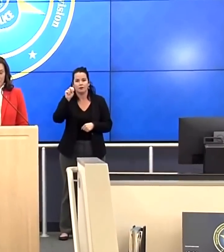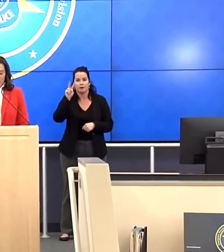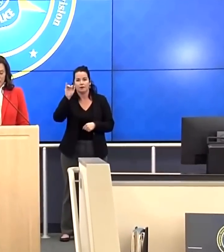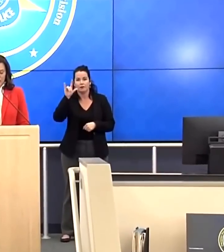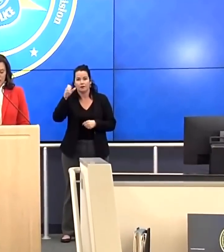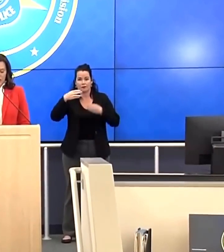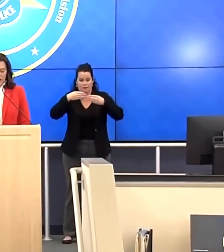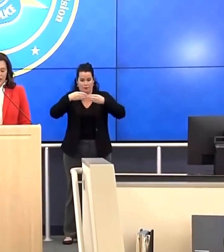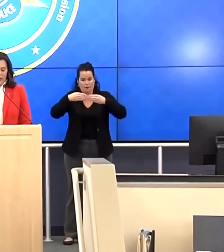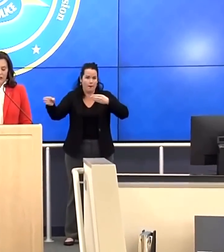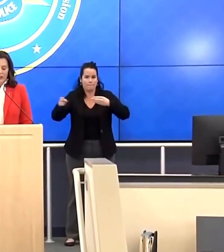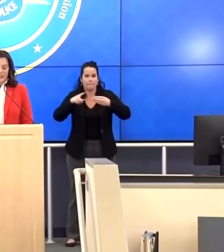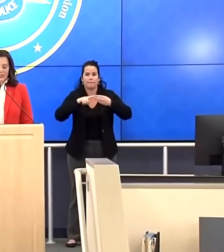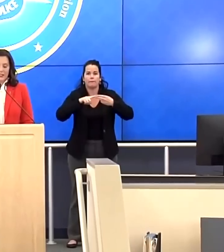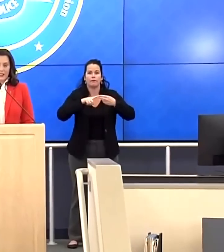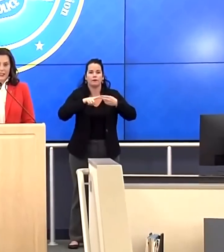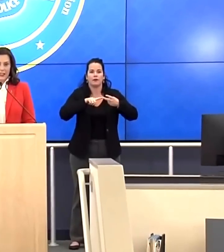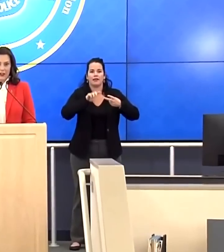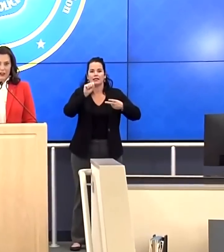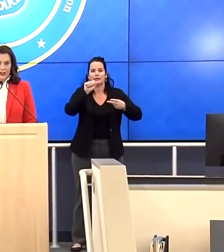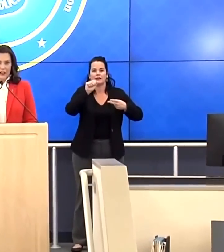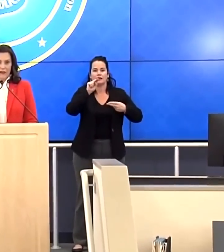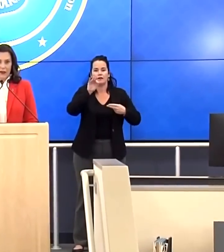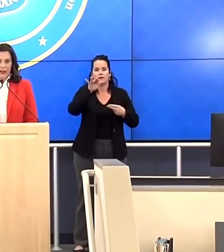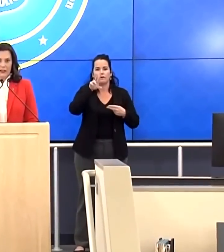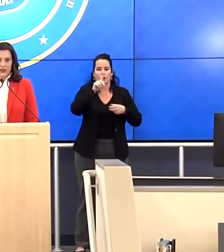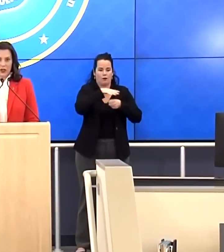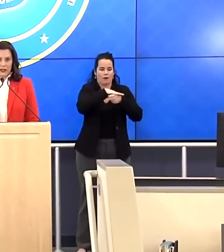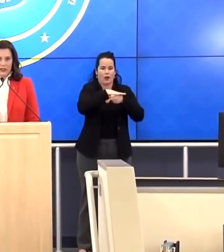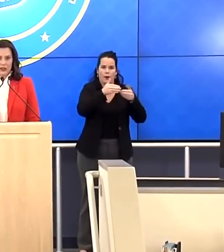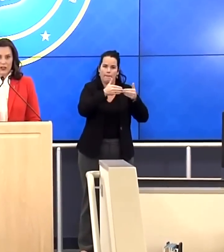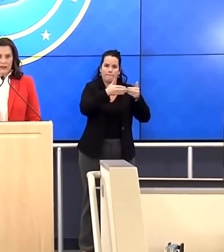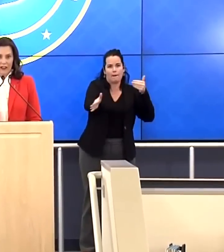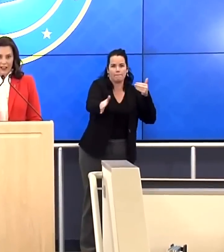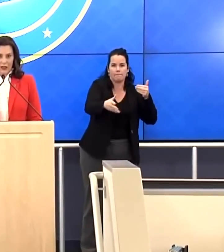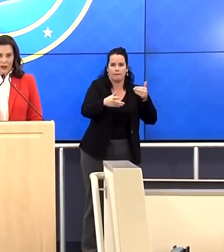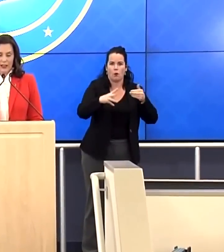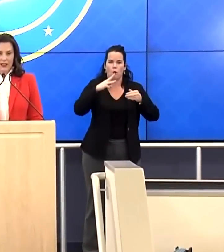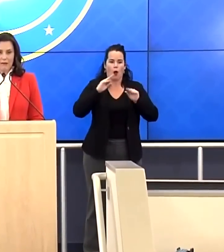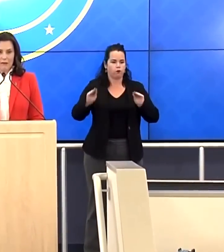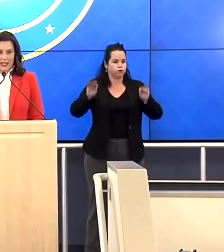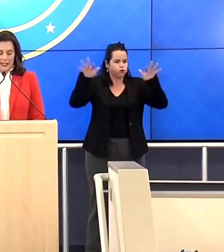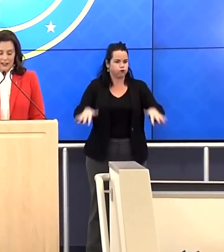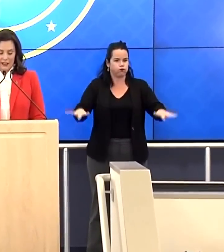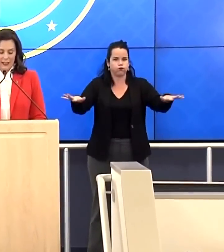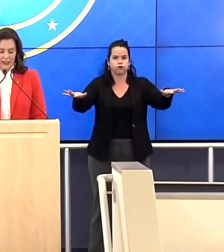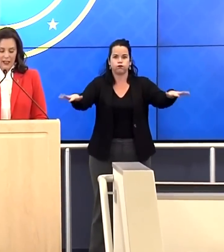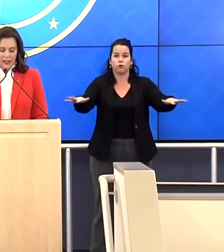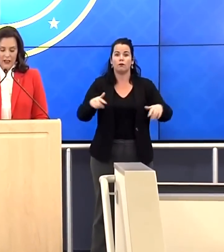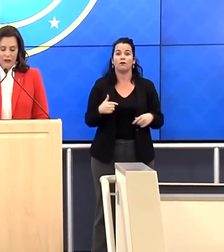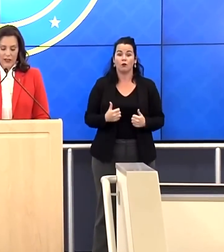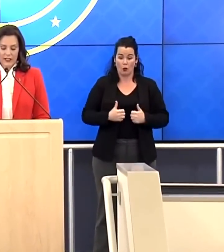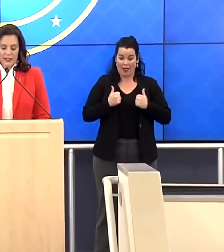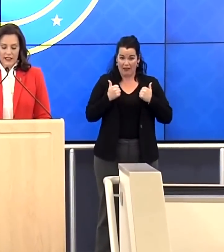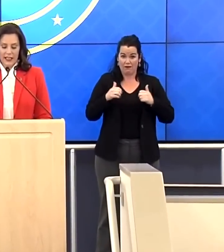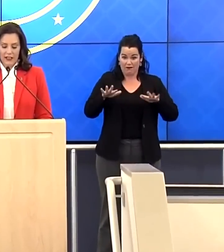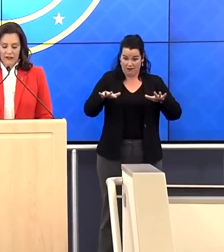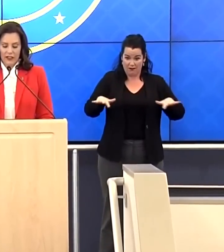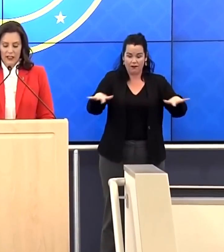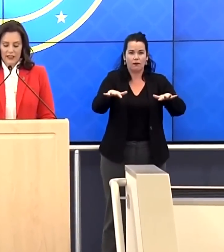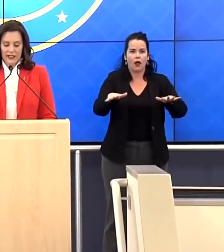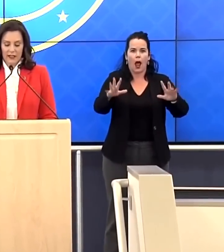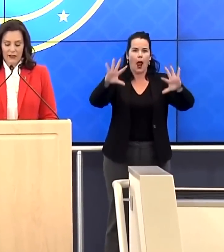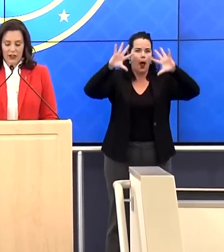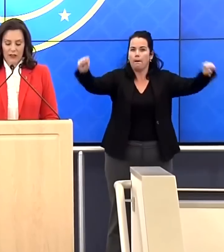County breached. Residents in the area have been instructed to evacuate immediately. Residents in